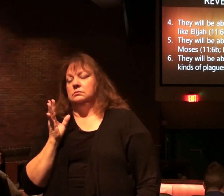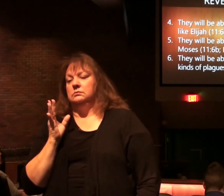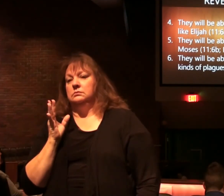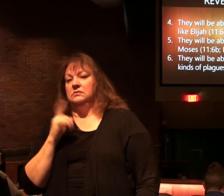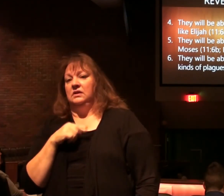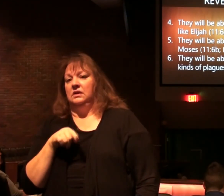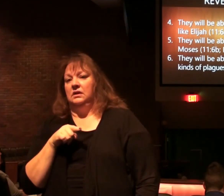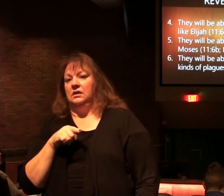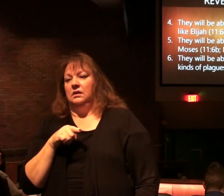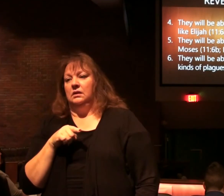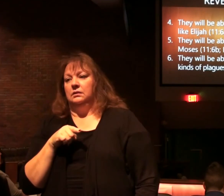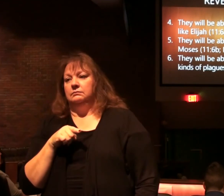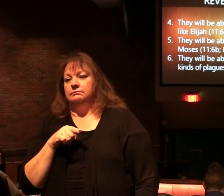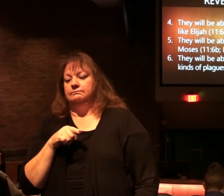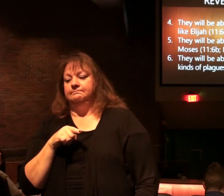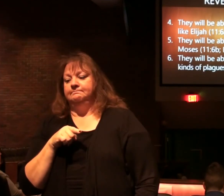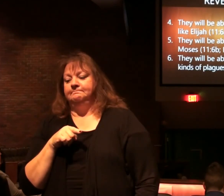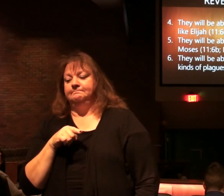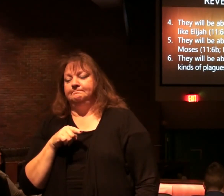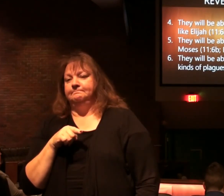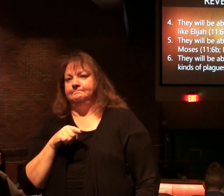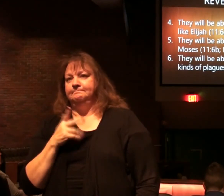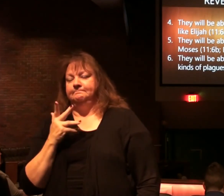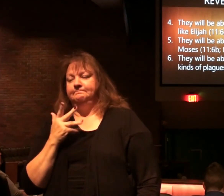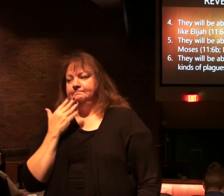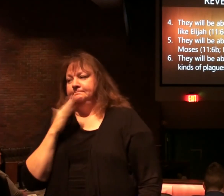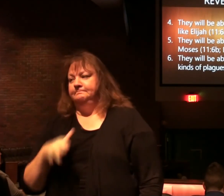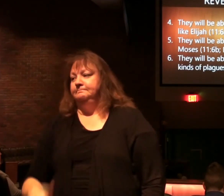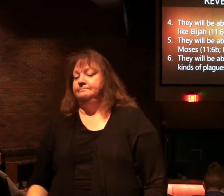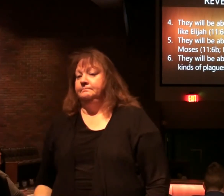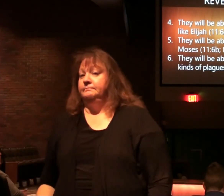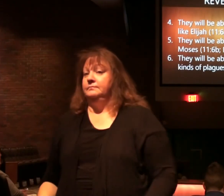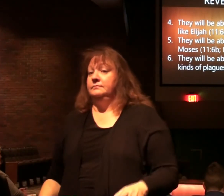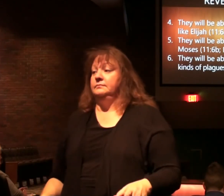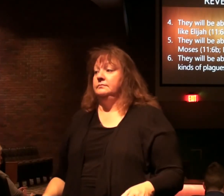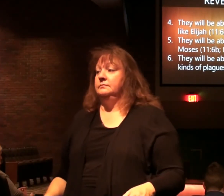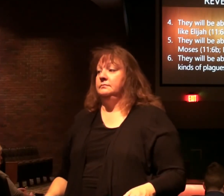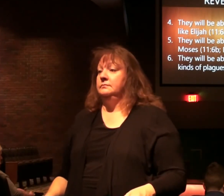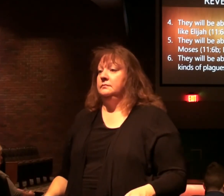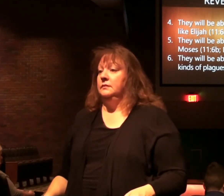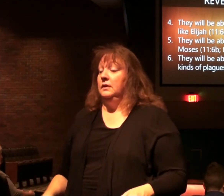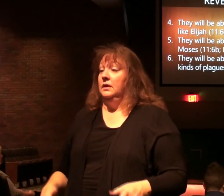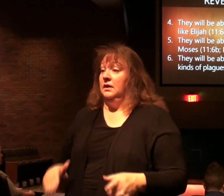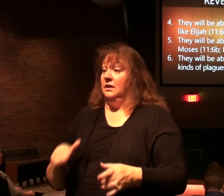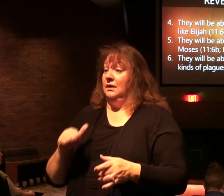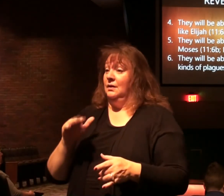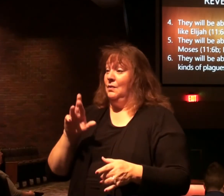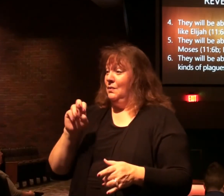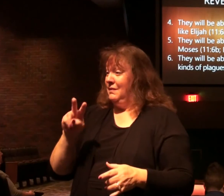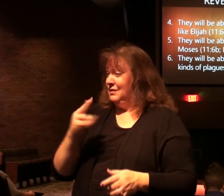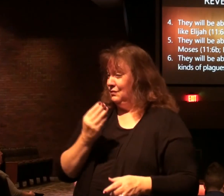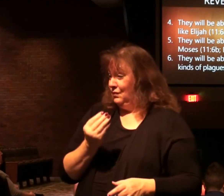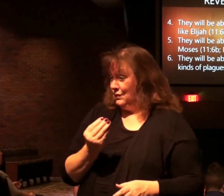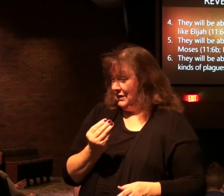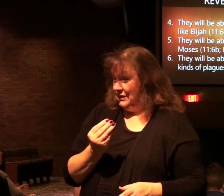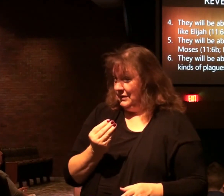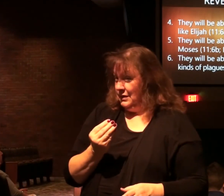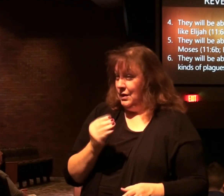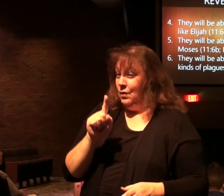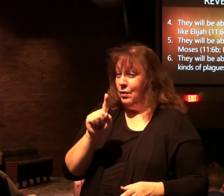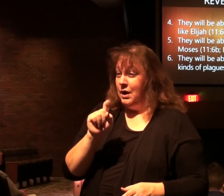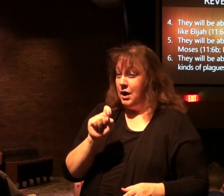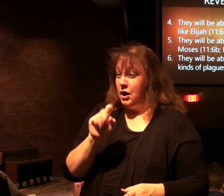Negative. And. There will be joy. When we get to chapter 14. We'll see